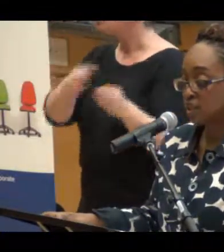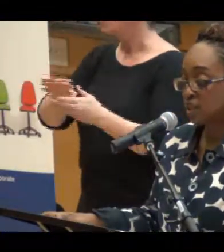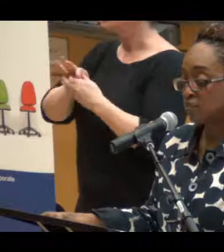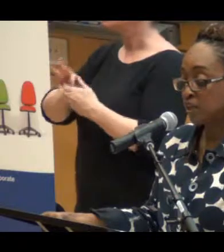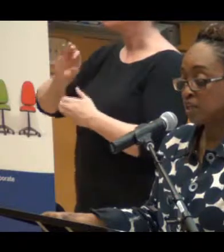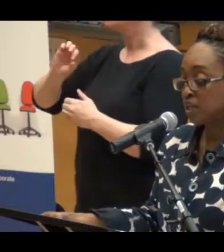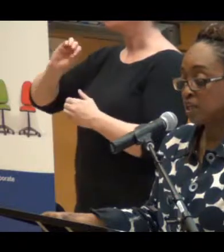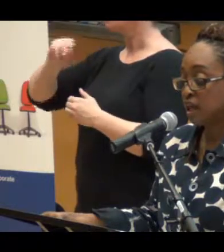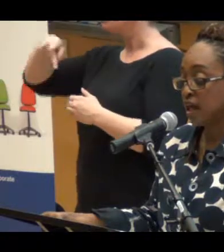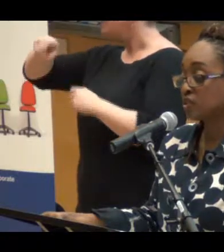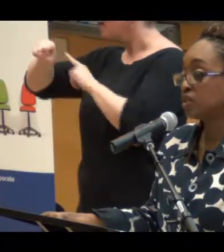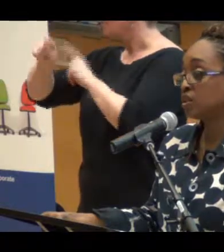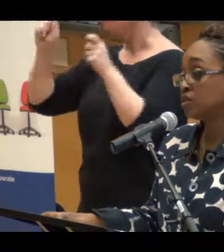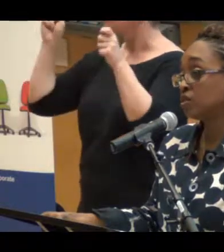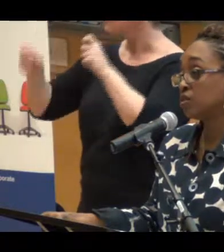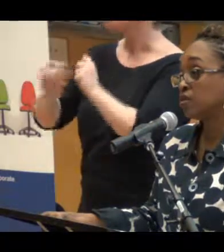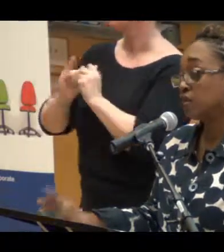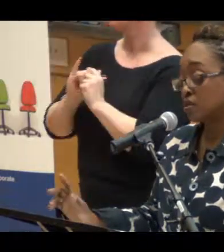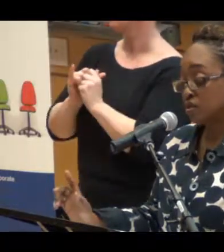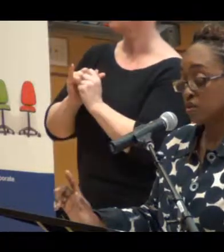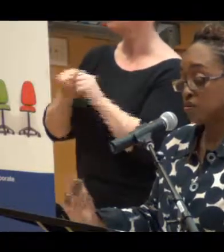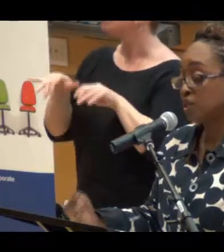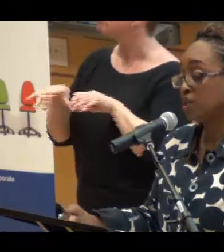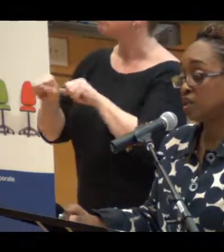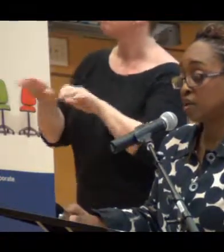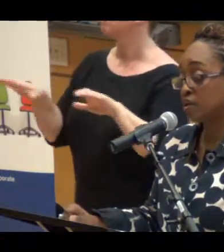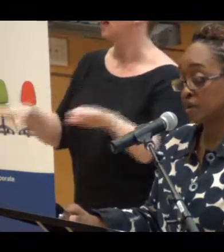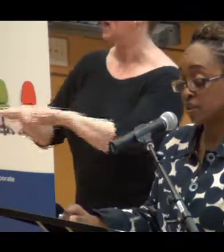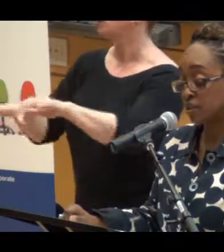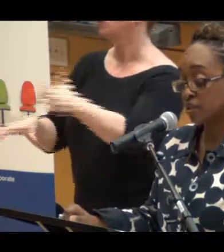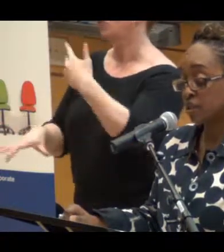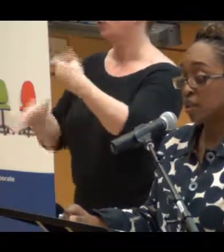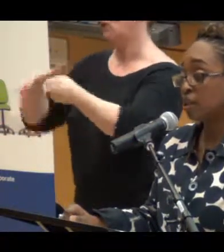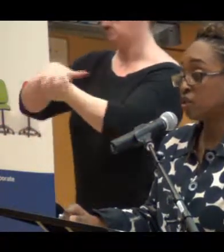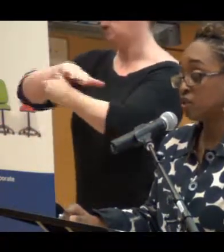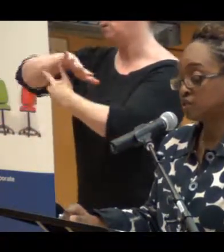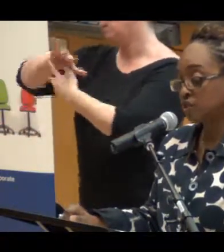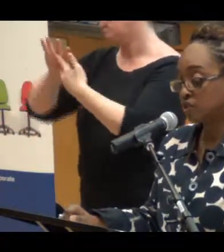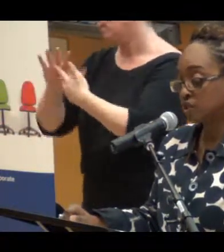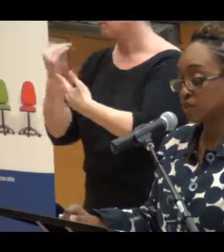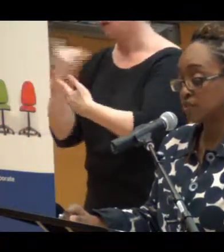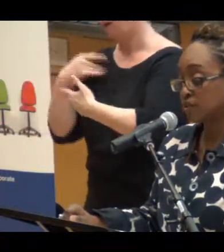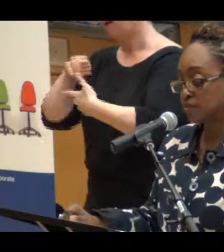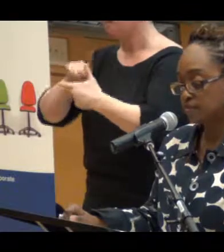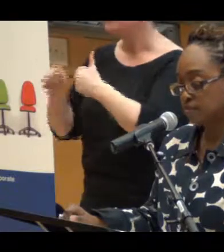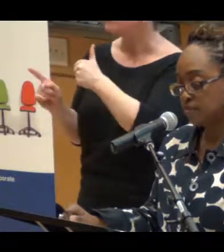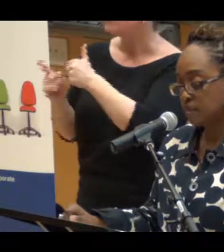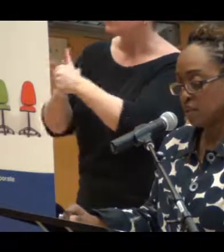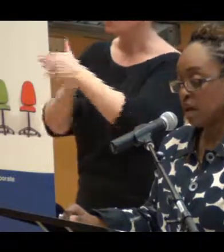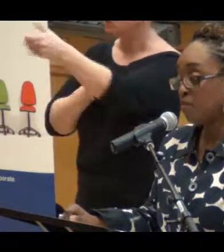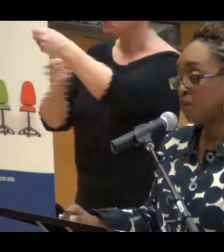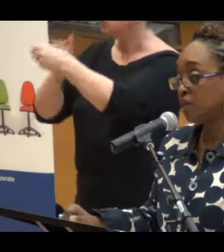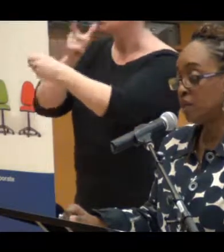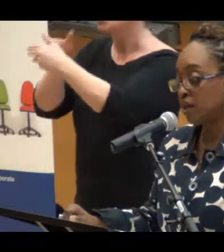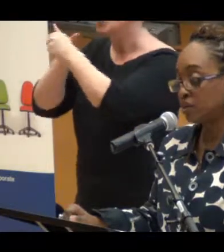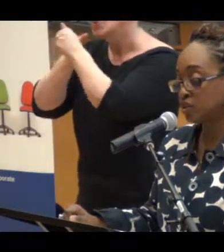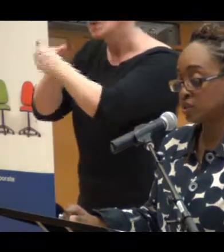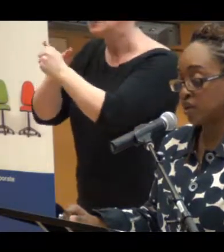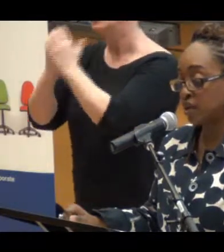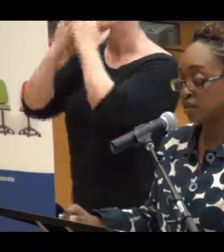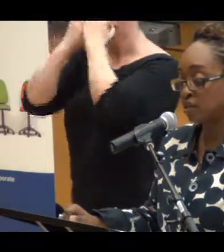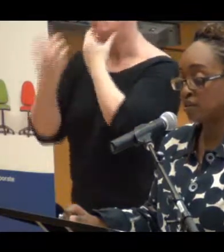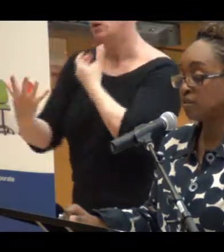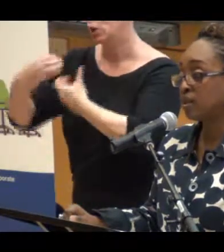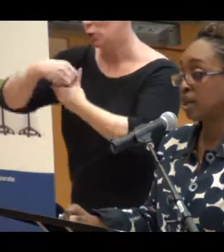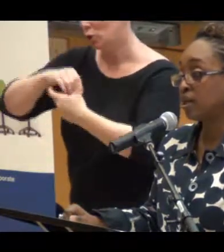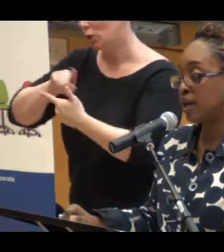is by taking action in three key areas. Inclusive leadership, a middle manager